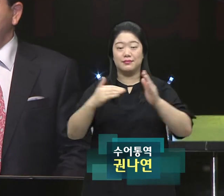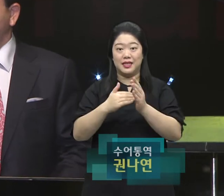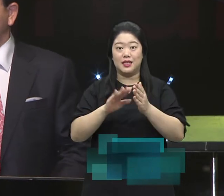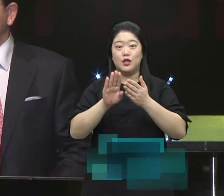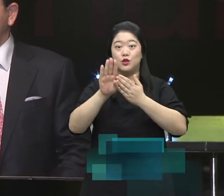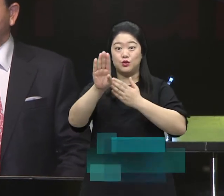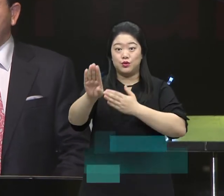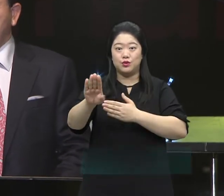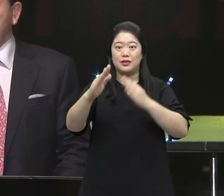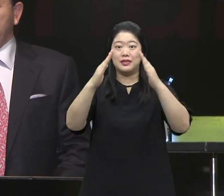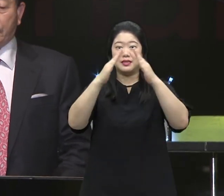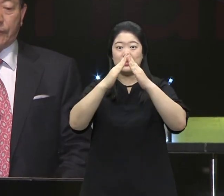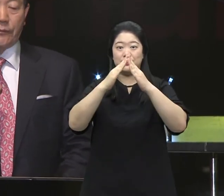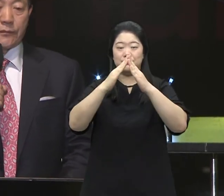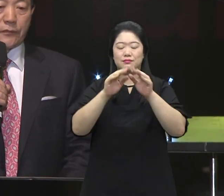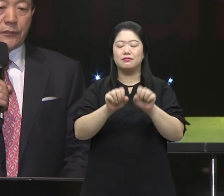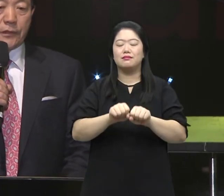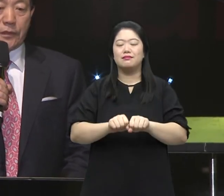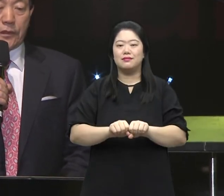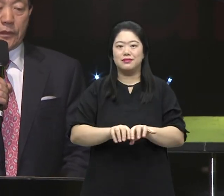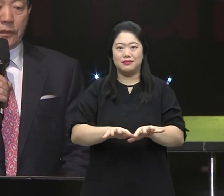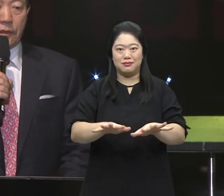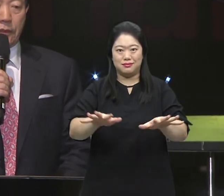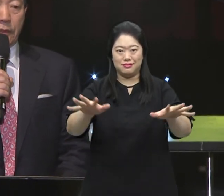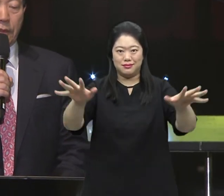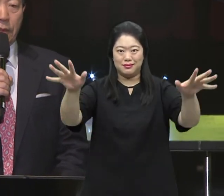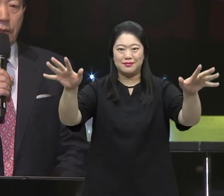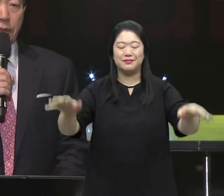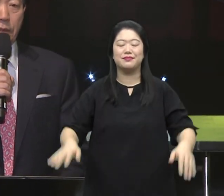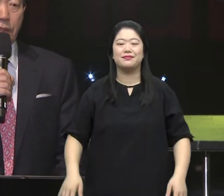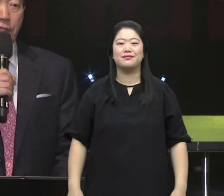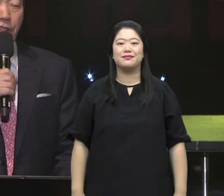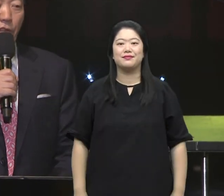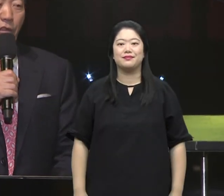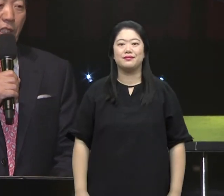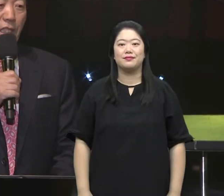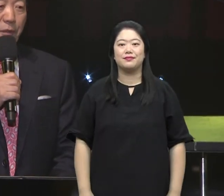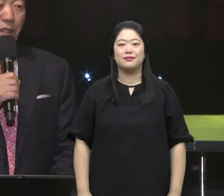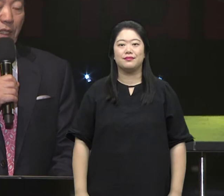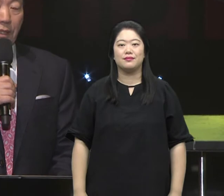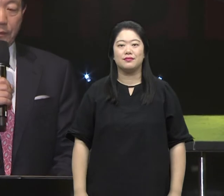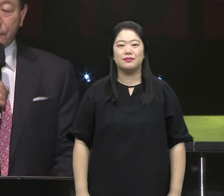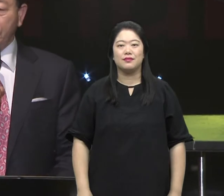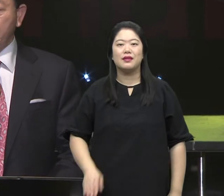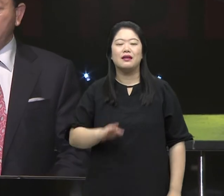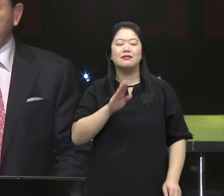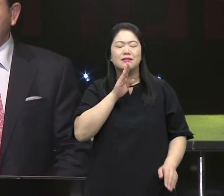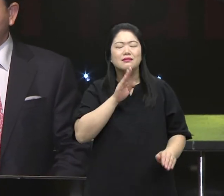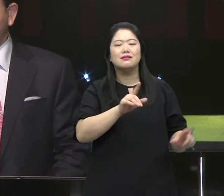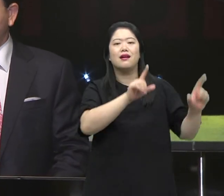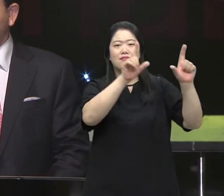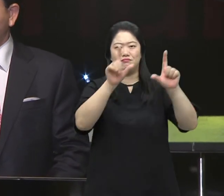Remnants, when you finish with this conference, you must return to your fields and go back to your present realities.